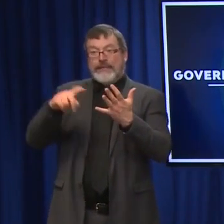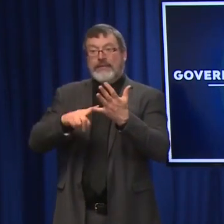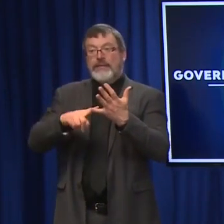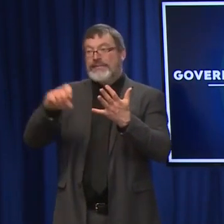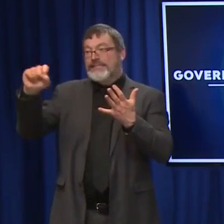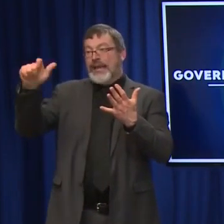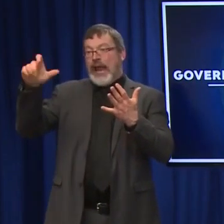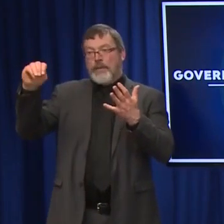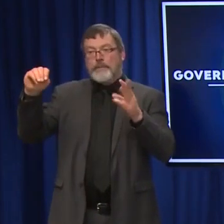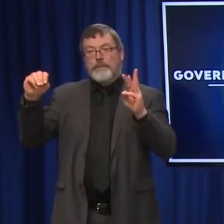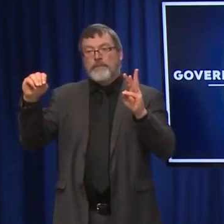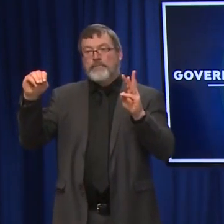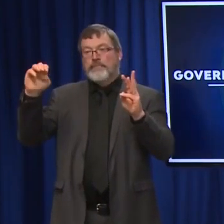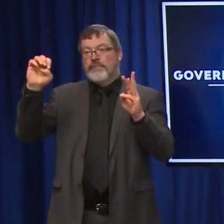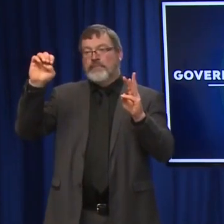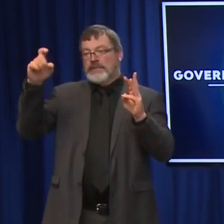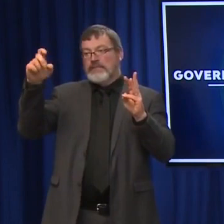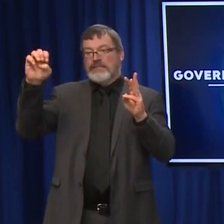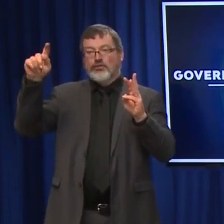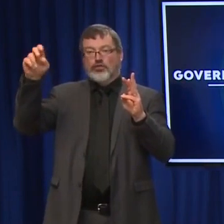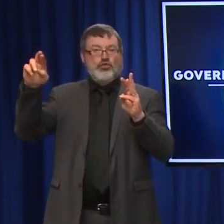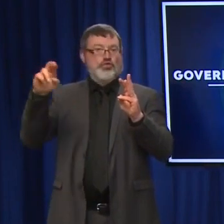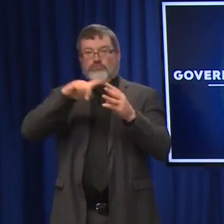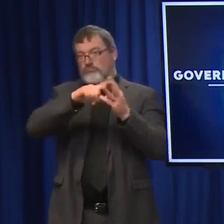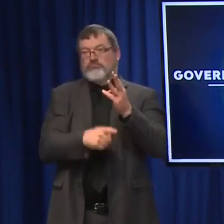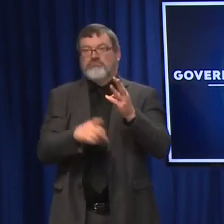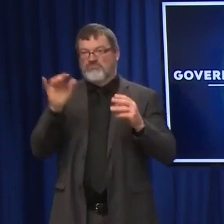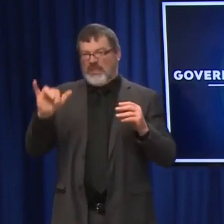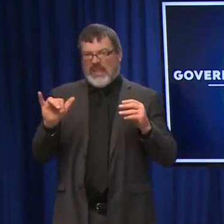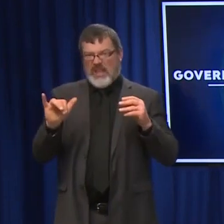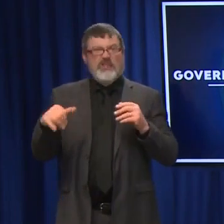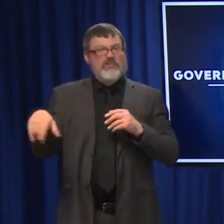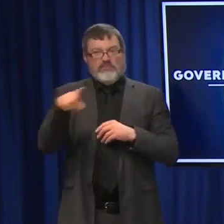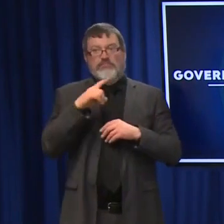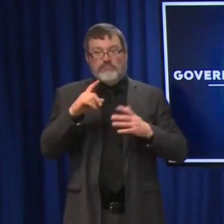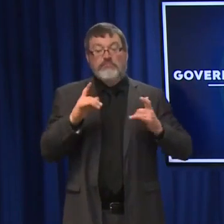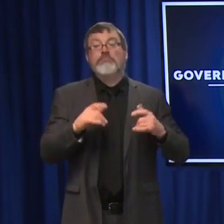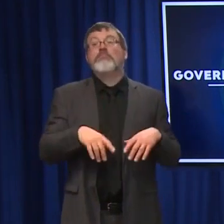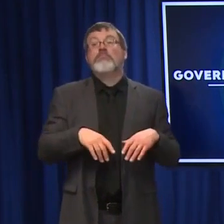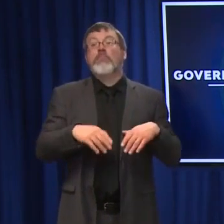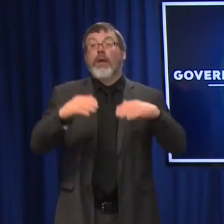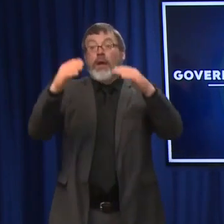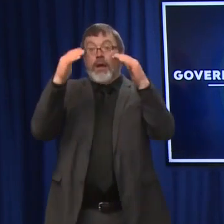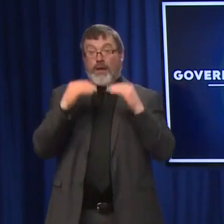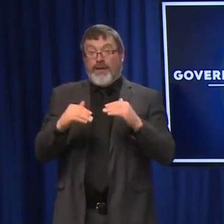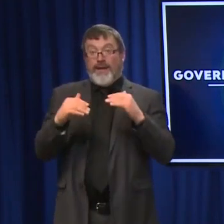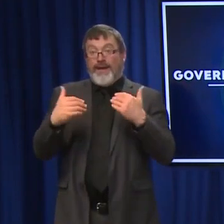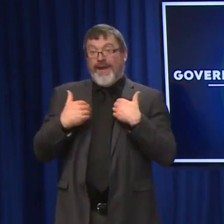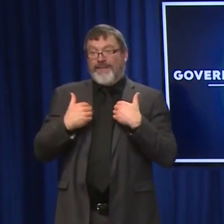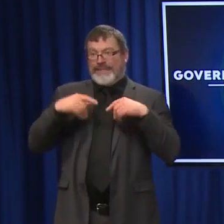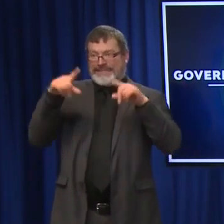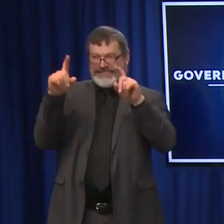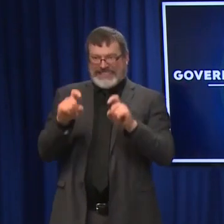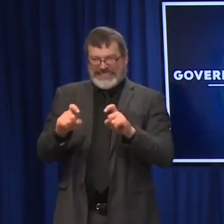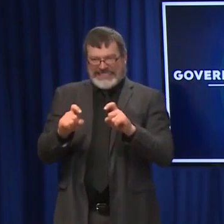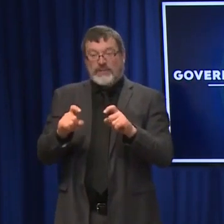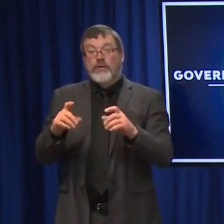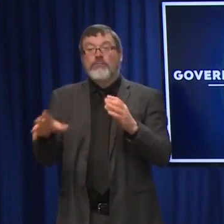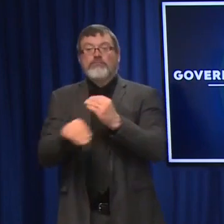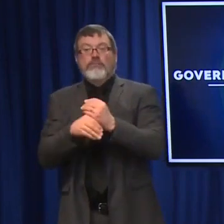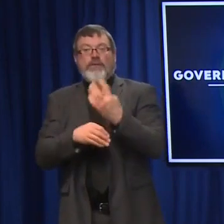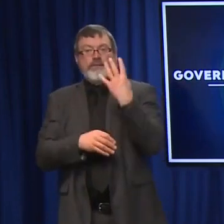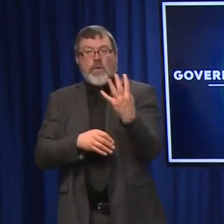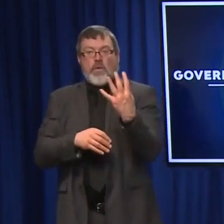We're also doubling our fixed testing sites, adding locations in, again, Keene, Laconia, and Lincoln, and